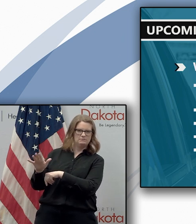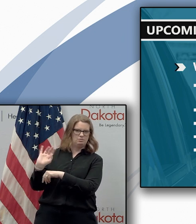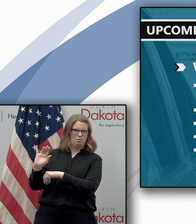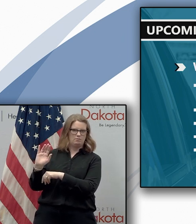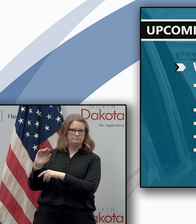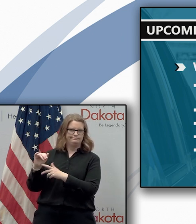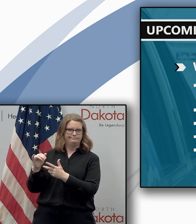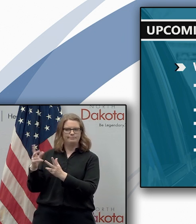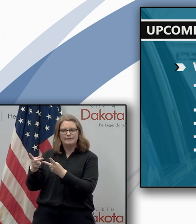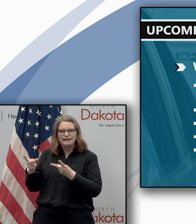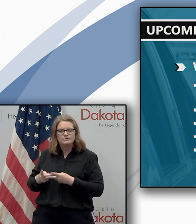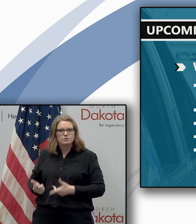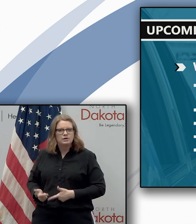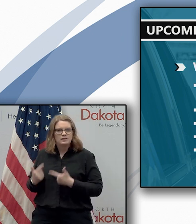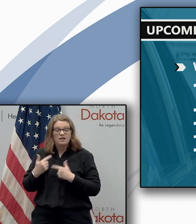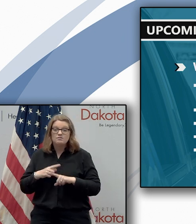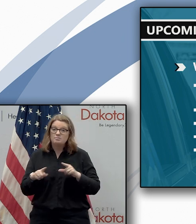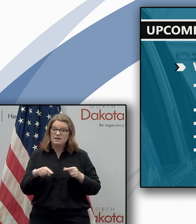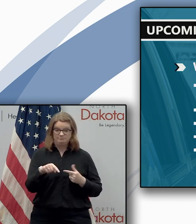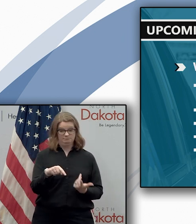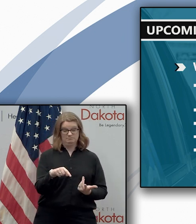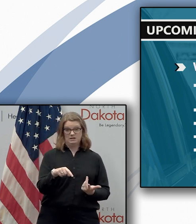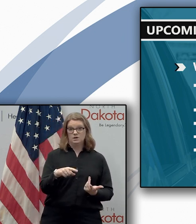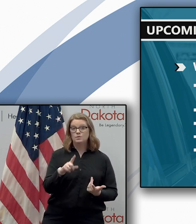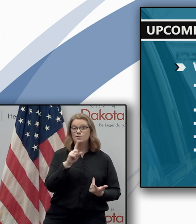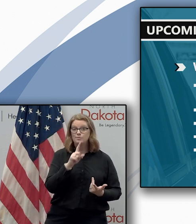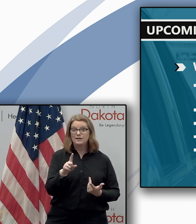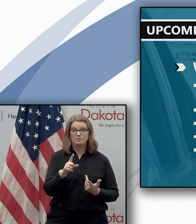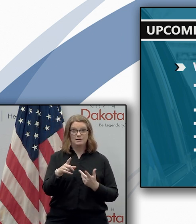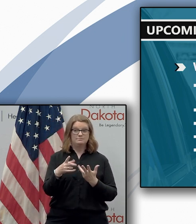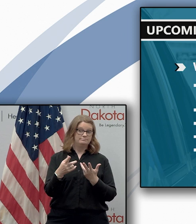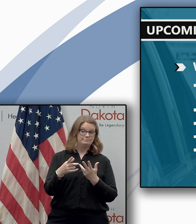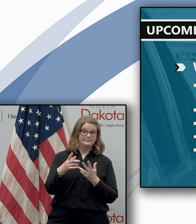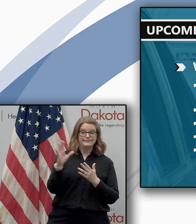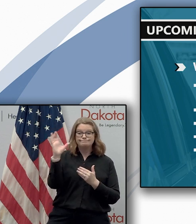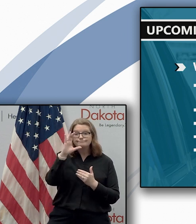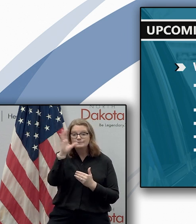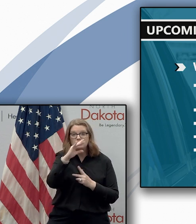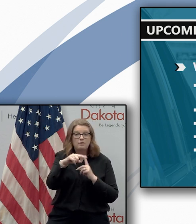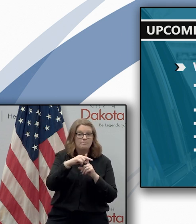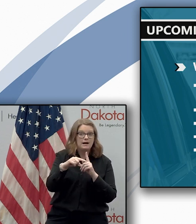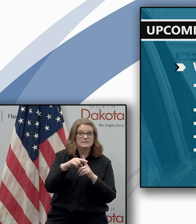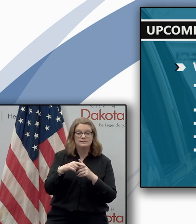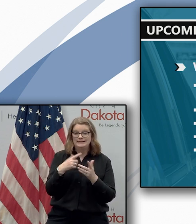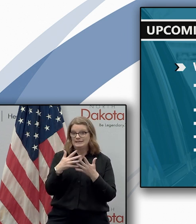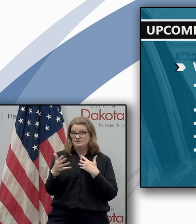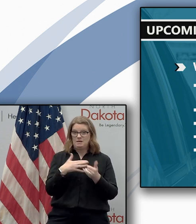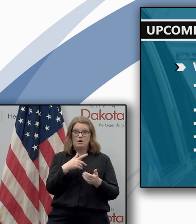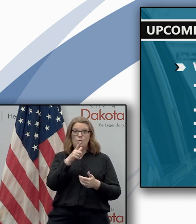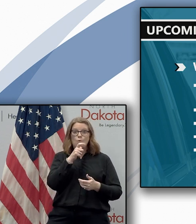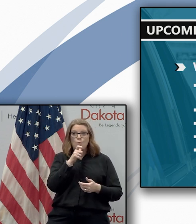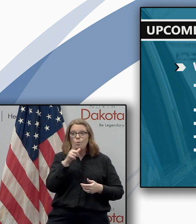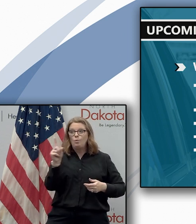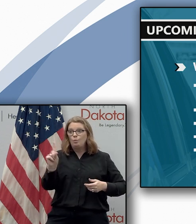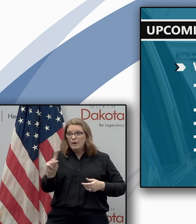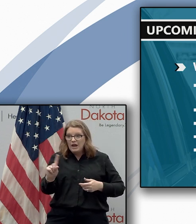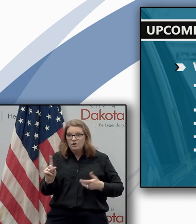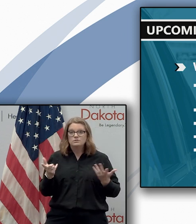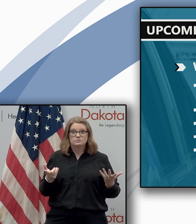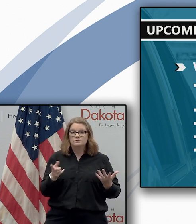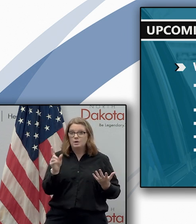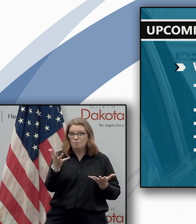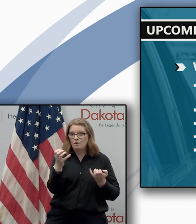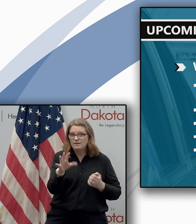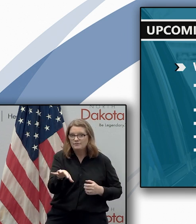want to be in a position to test anybody we're interested in finding uh positives wherever they may fall in the metro uh region or if you're